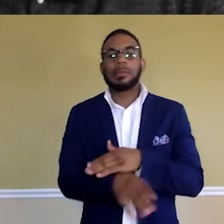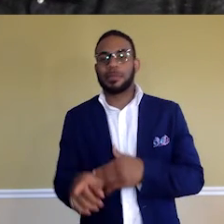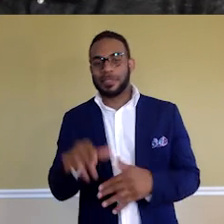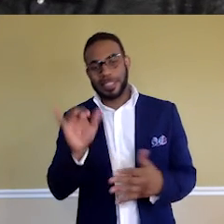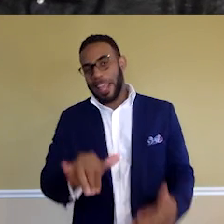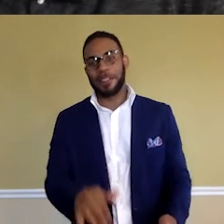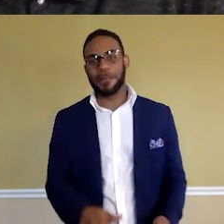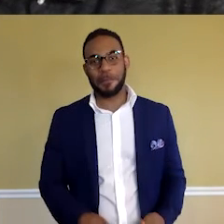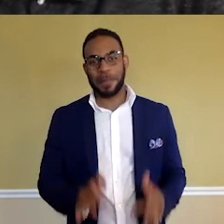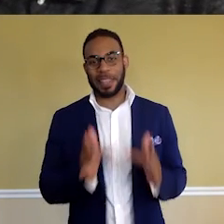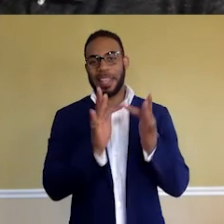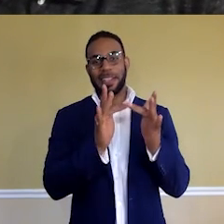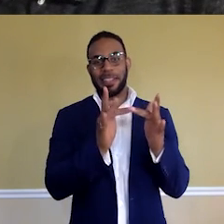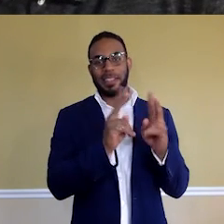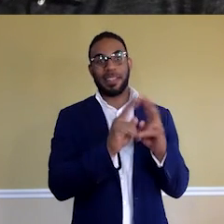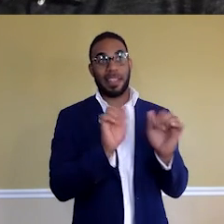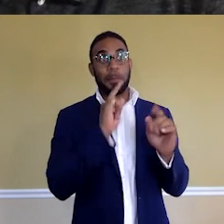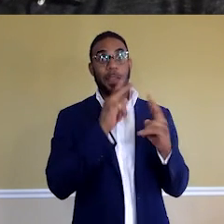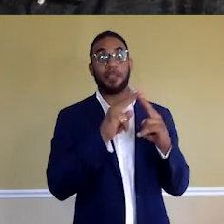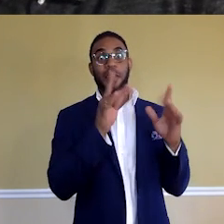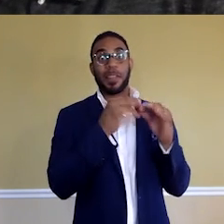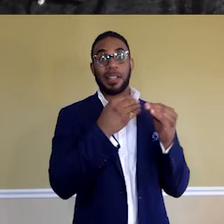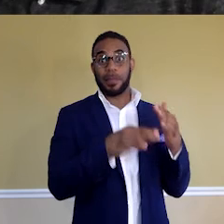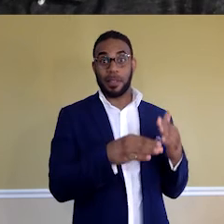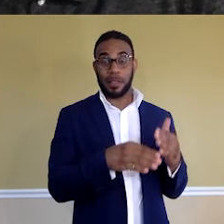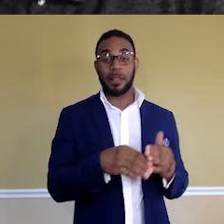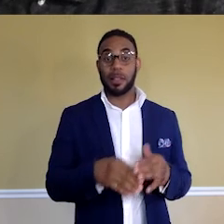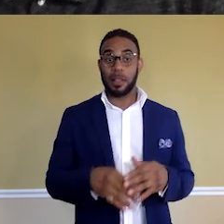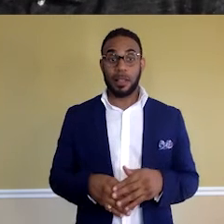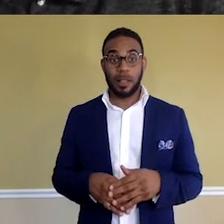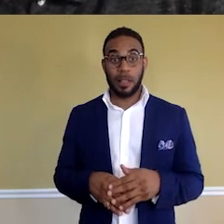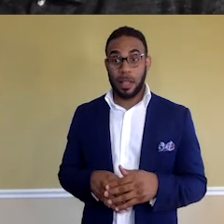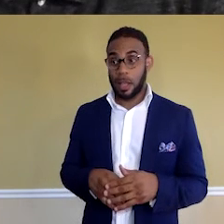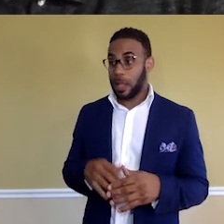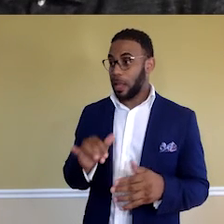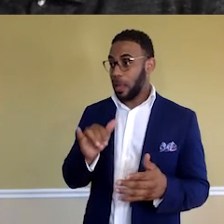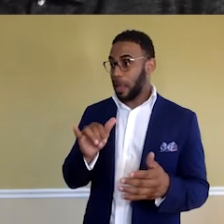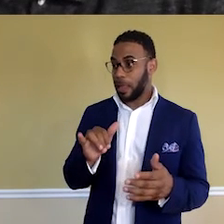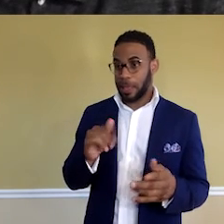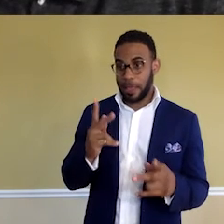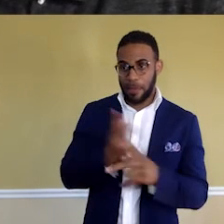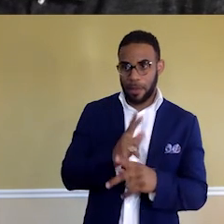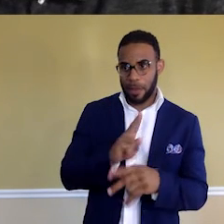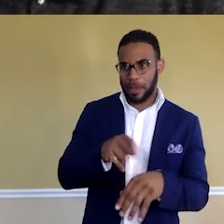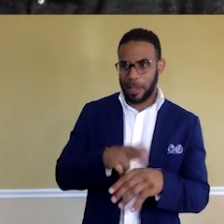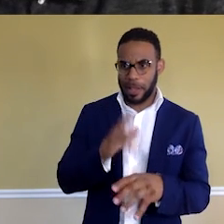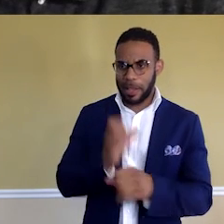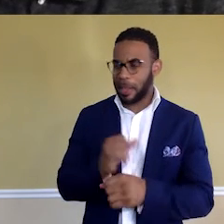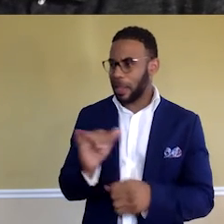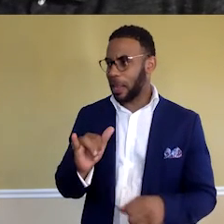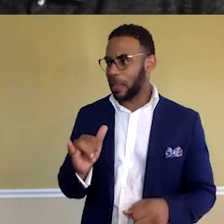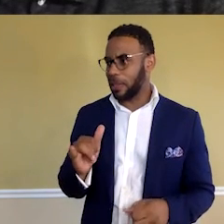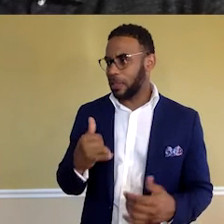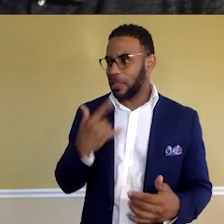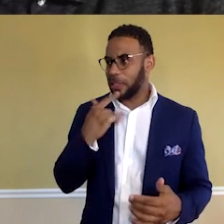internet is to be very expensive. Dollar, like a dollar, like $3 should get you just, was it 100 megabytes?